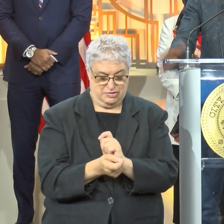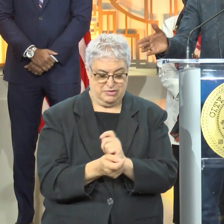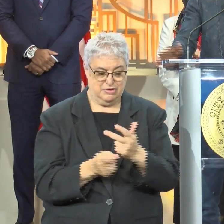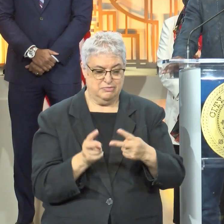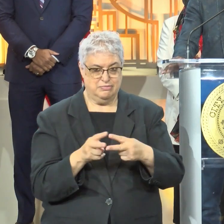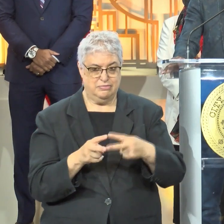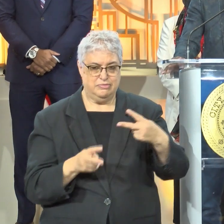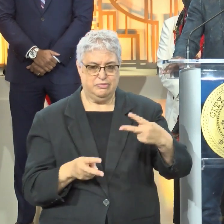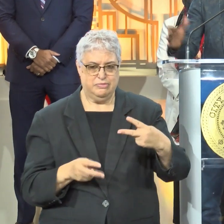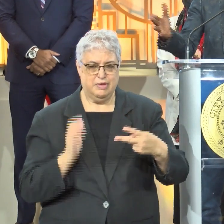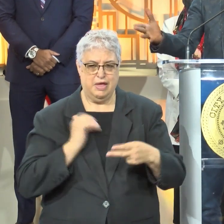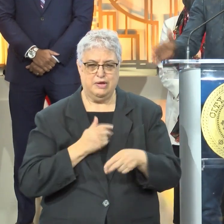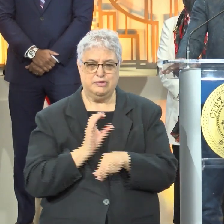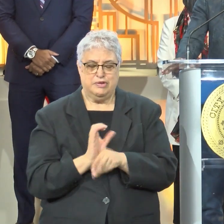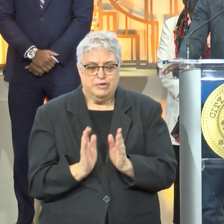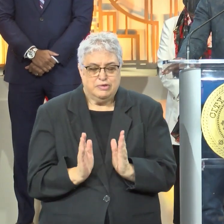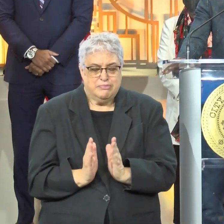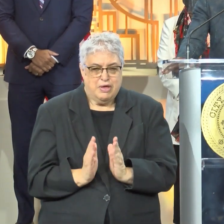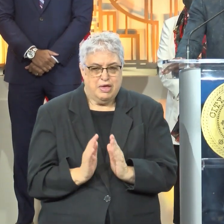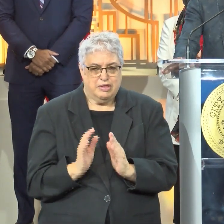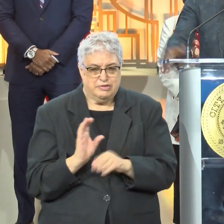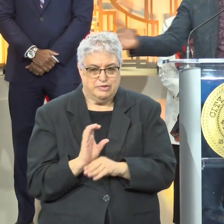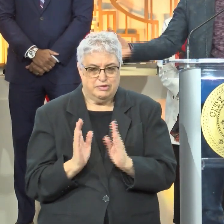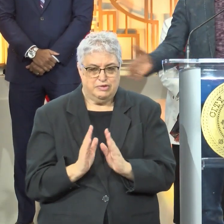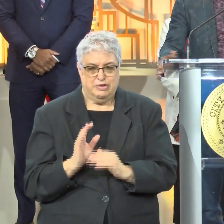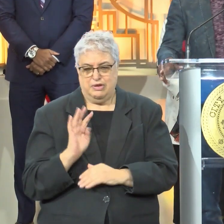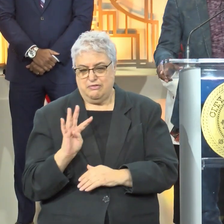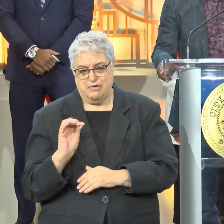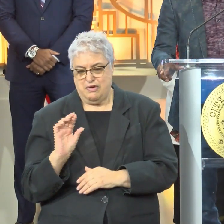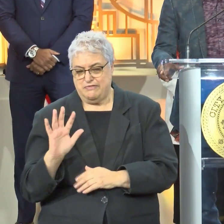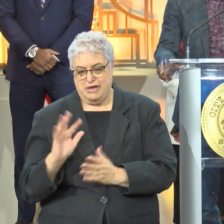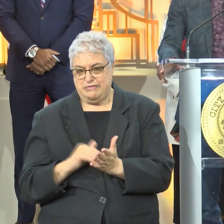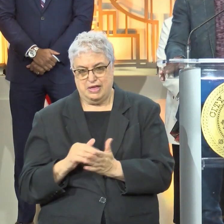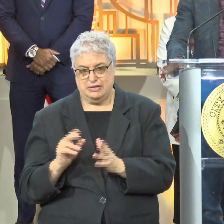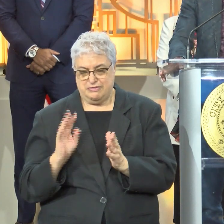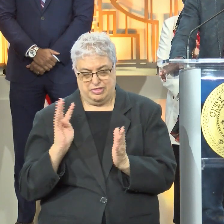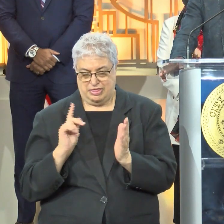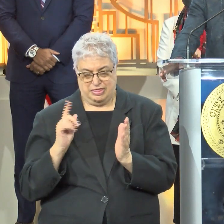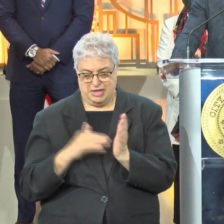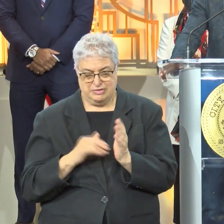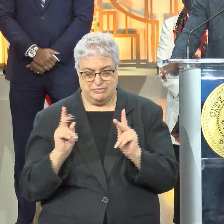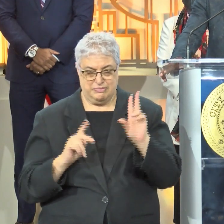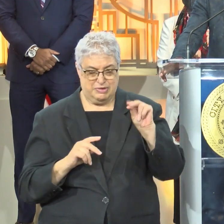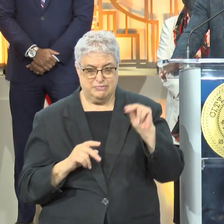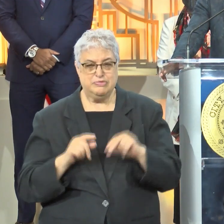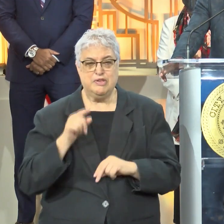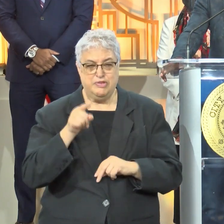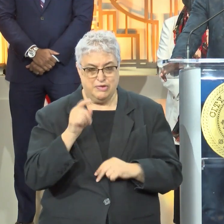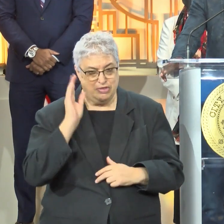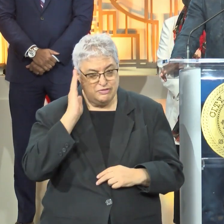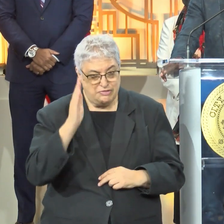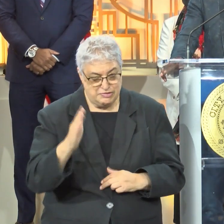At that time, our church was a low wood frame building. I didn't have 4,000 5,000 people. But he said to me, you're the future.